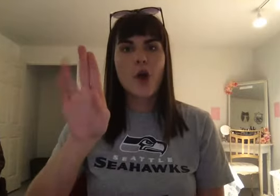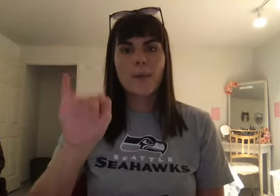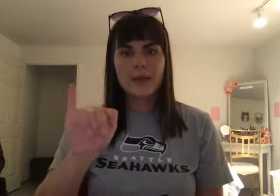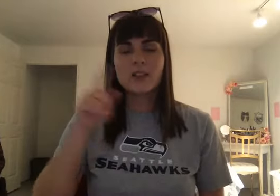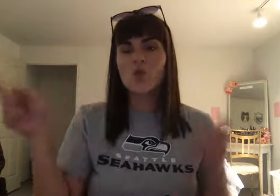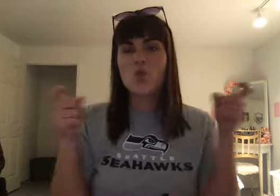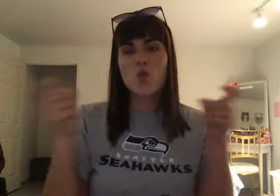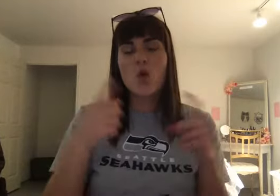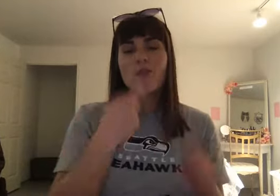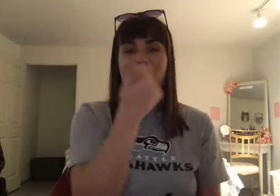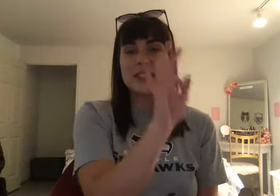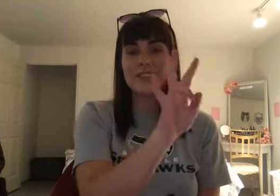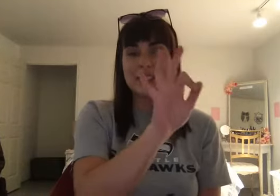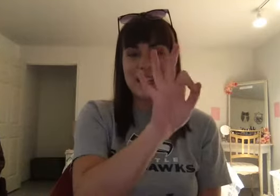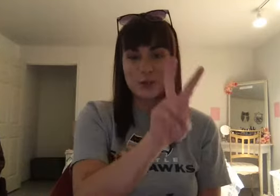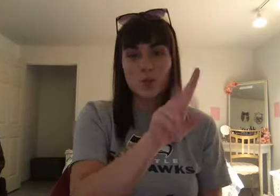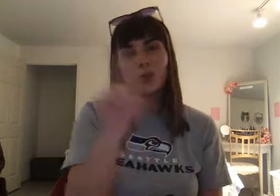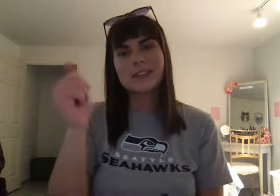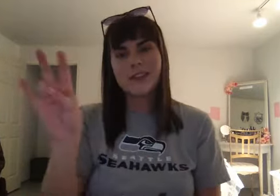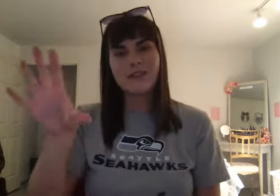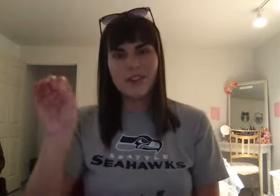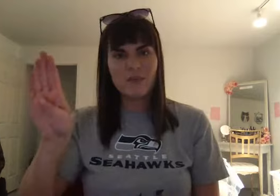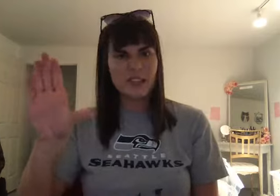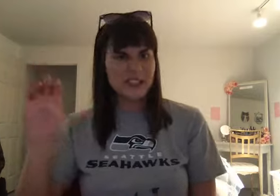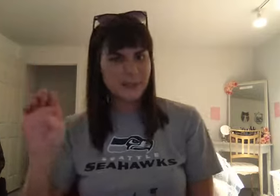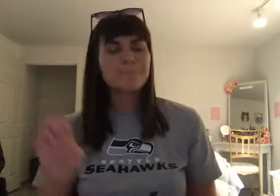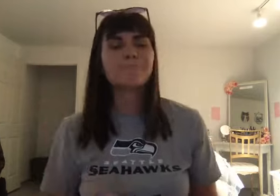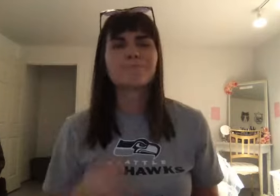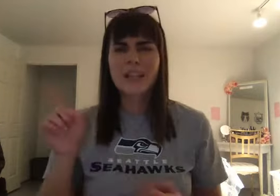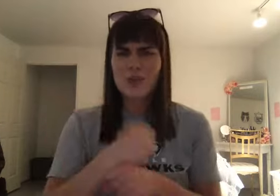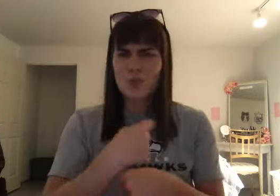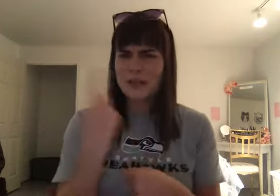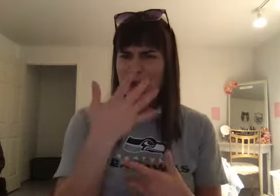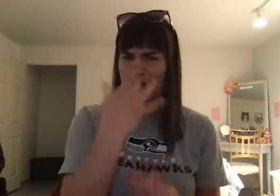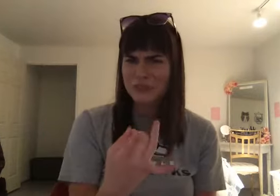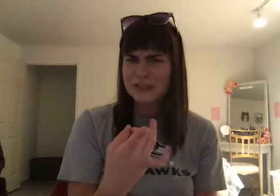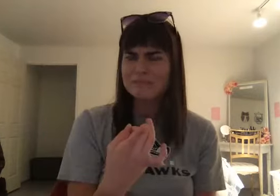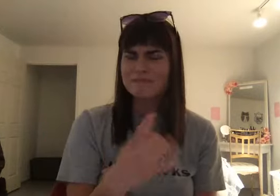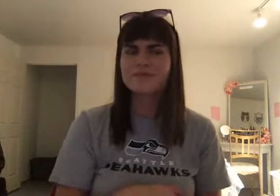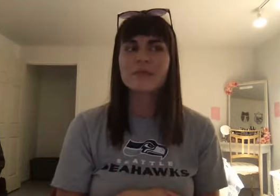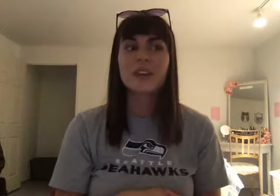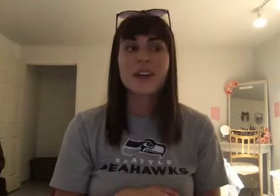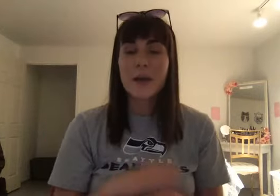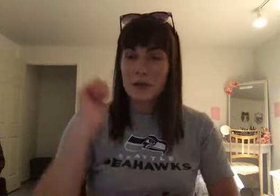1750 BCE. And he creates something. Very interesting. In fact. very basis. For a law. And rules.